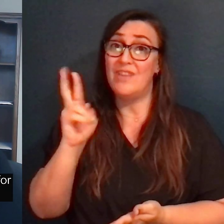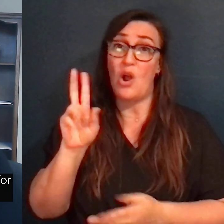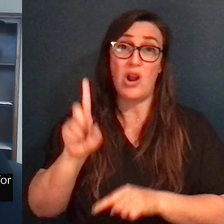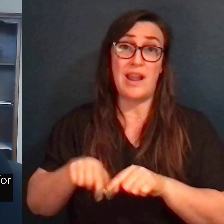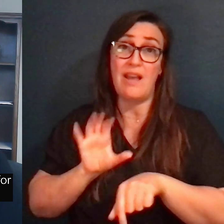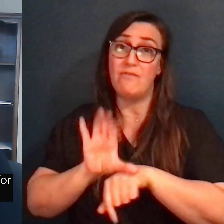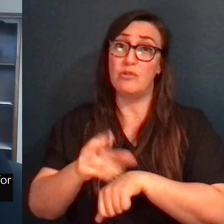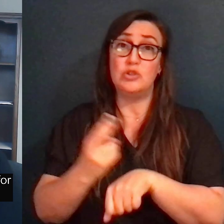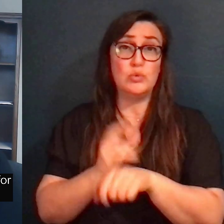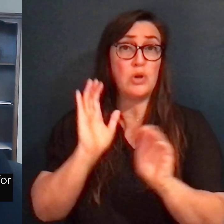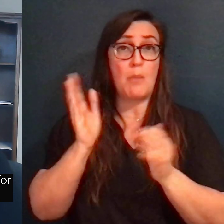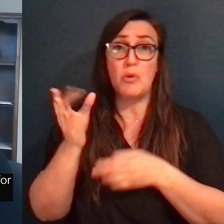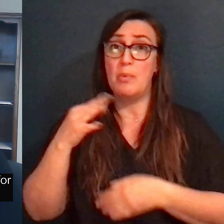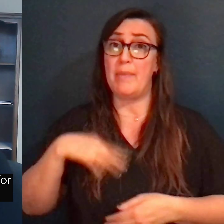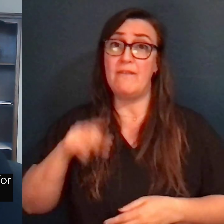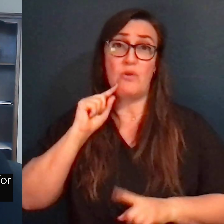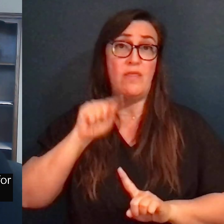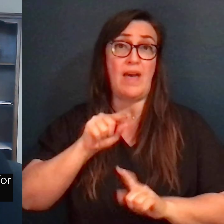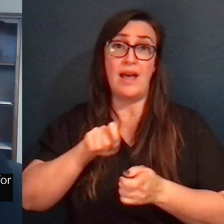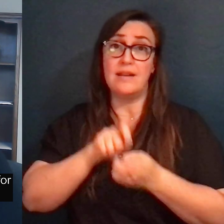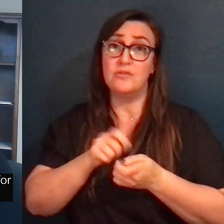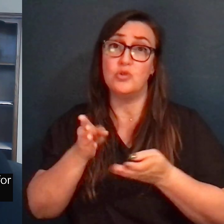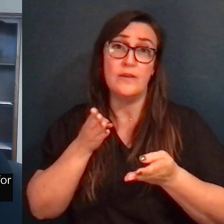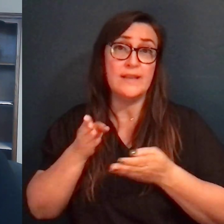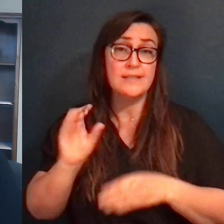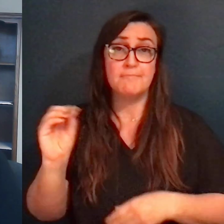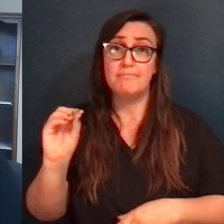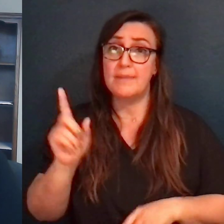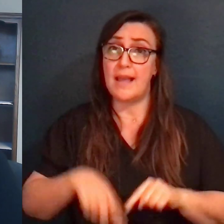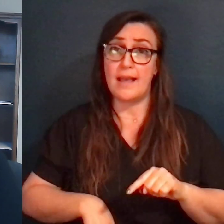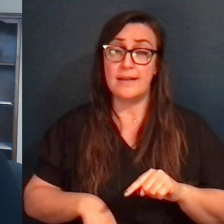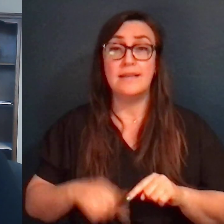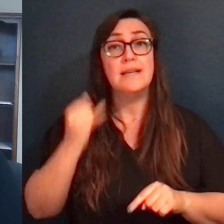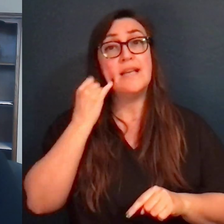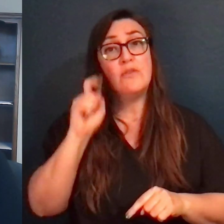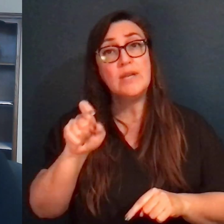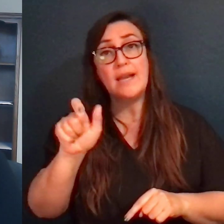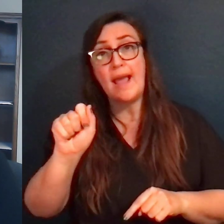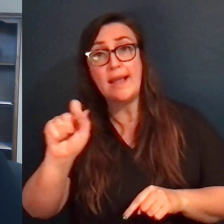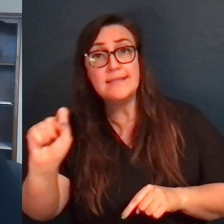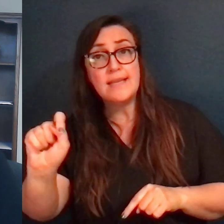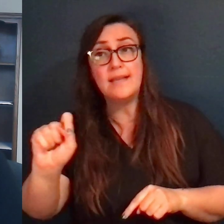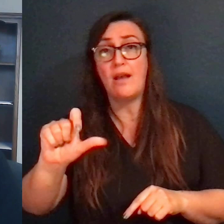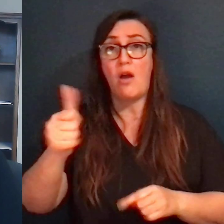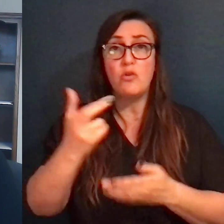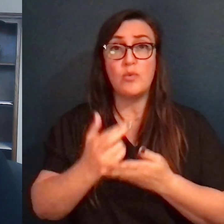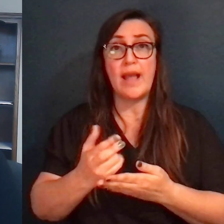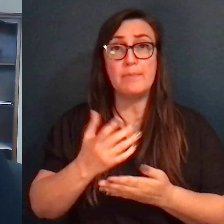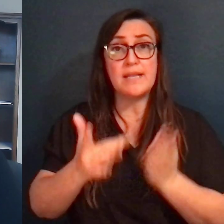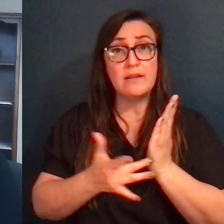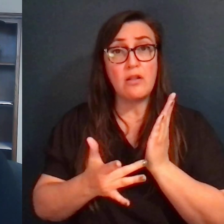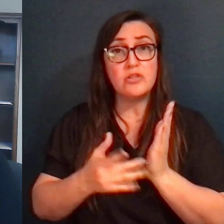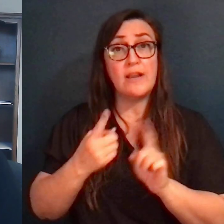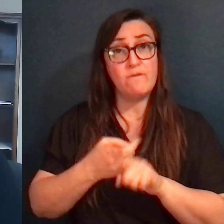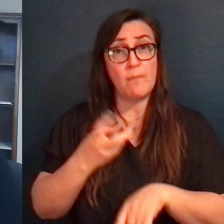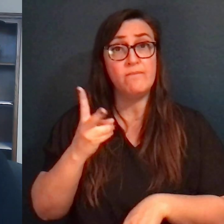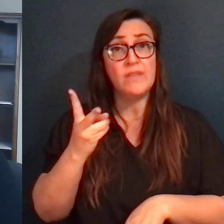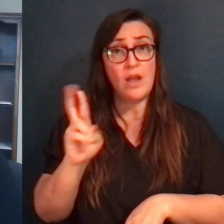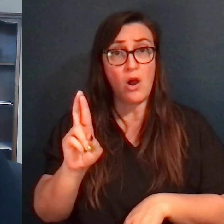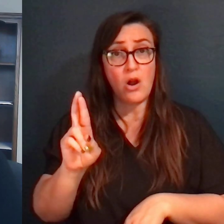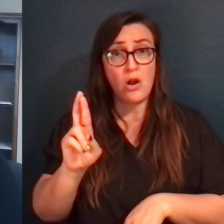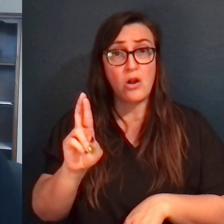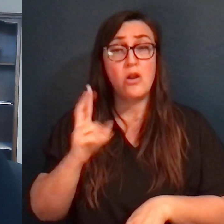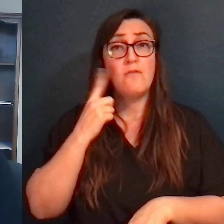comparable benefits for this particular service. If you need AT or other rehabilitation technology from